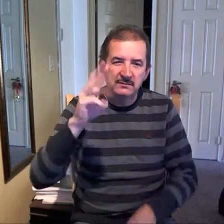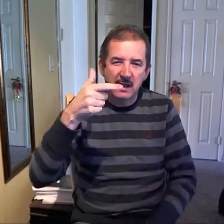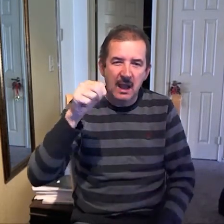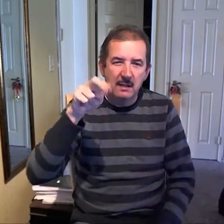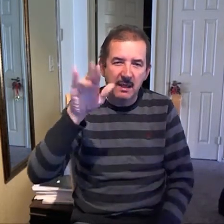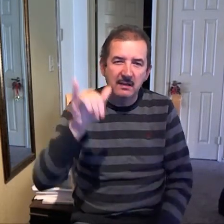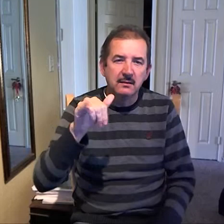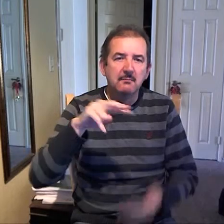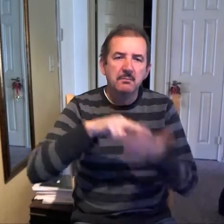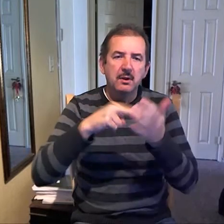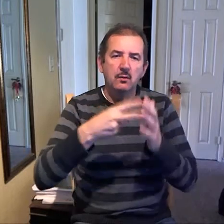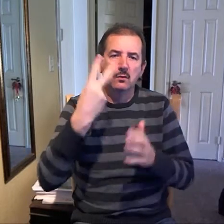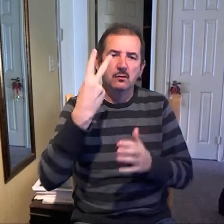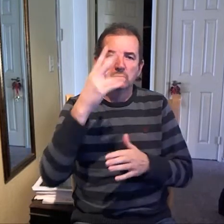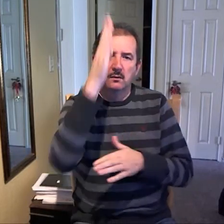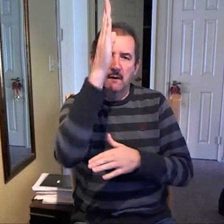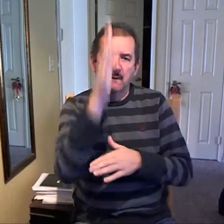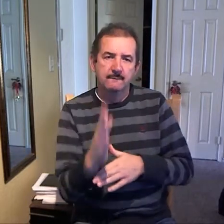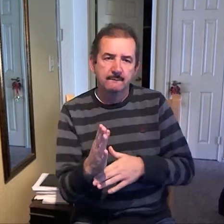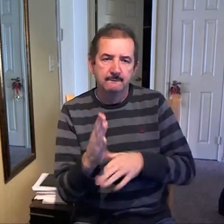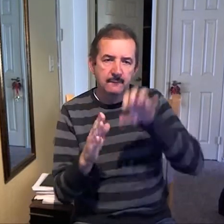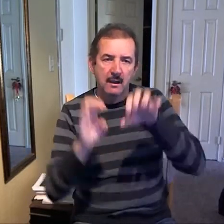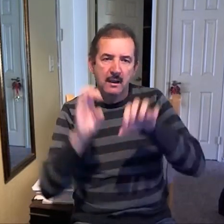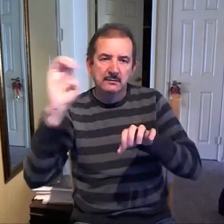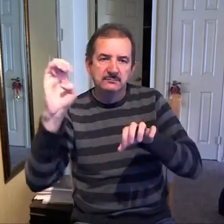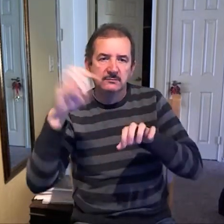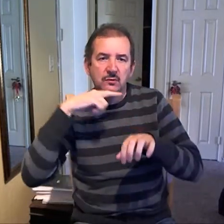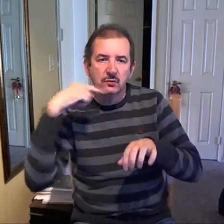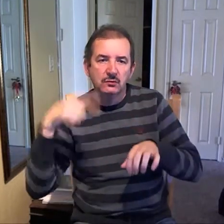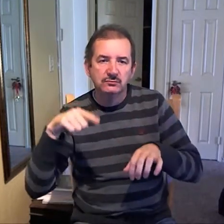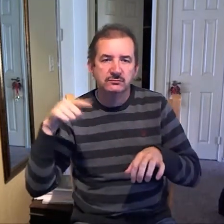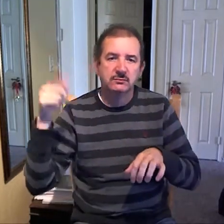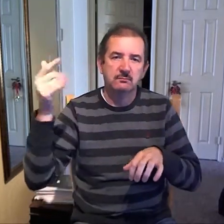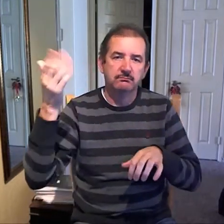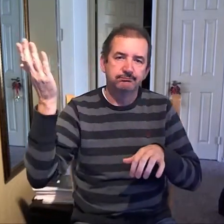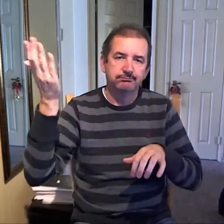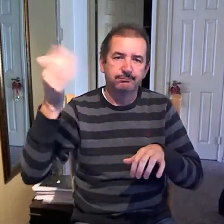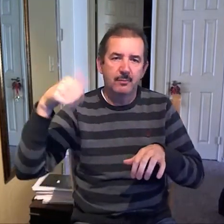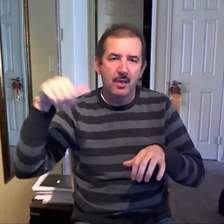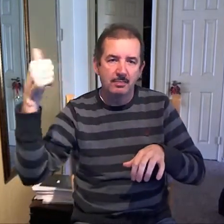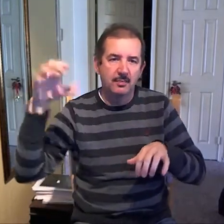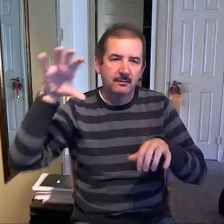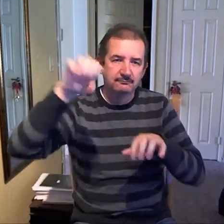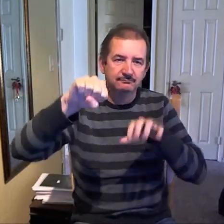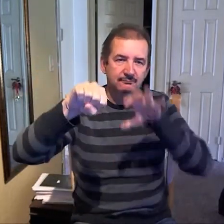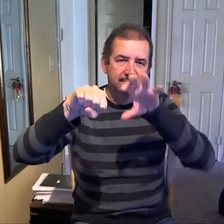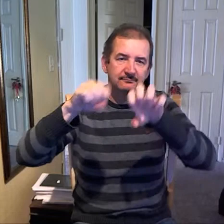what do you think there's thought? I'm sorry